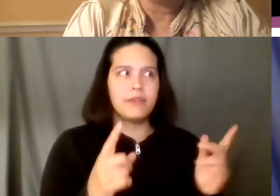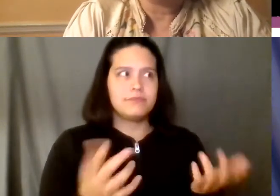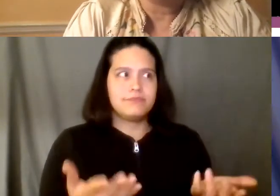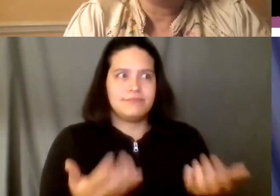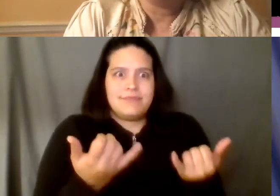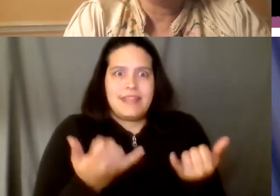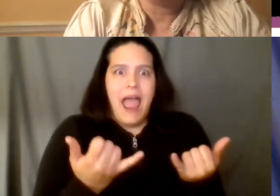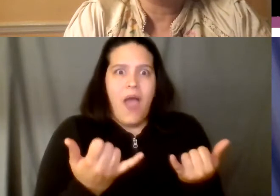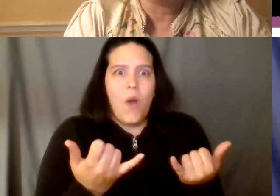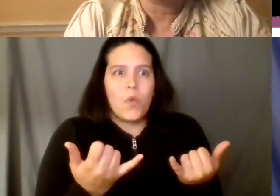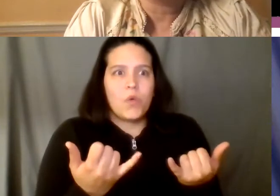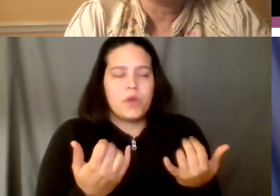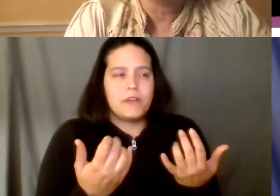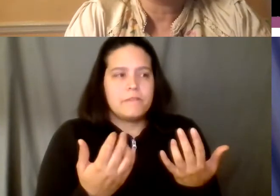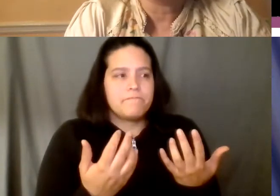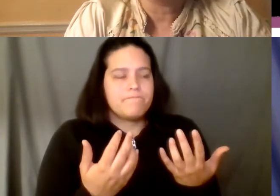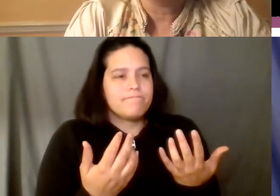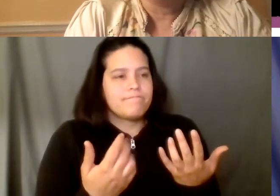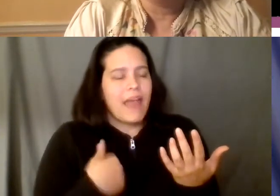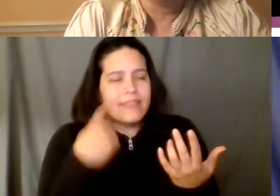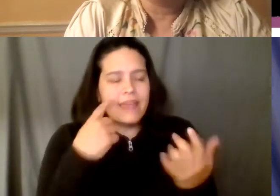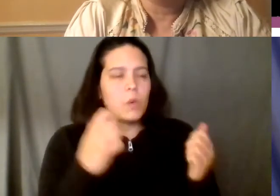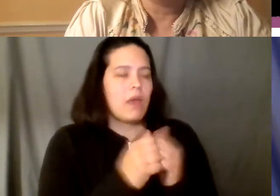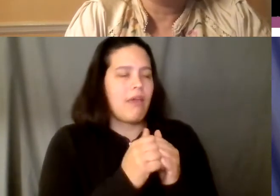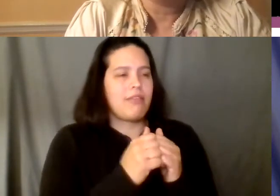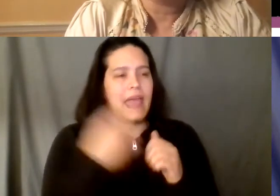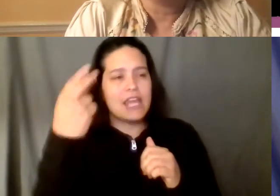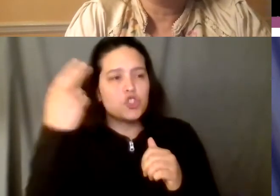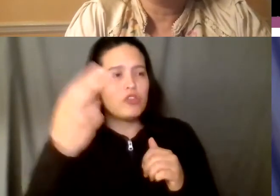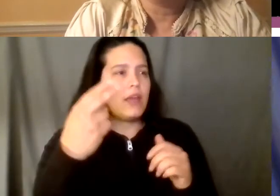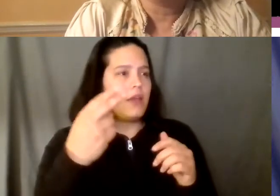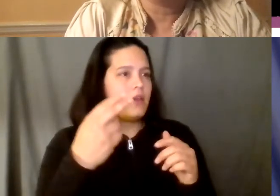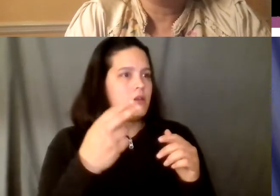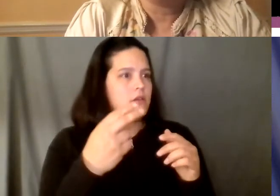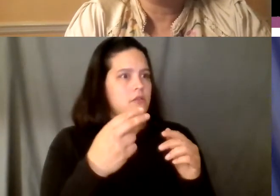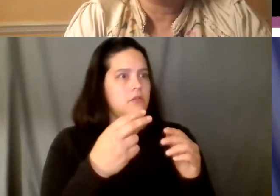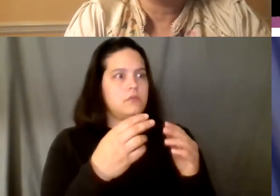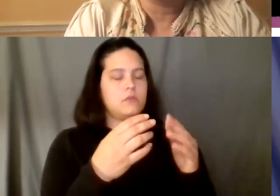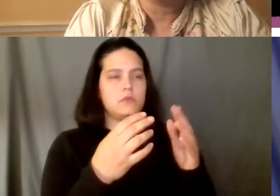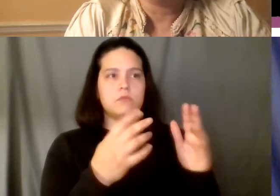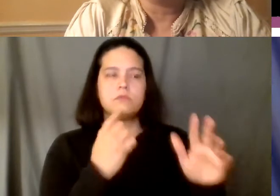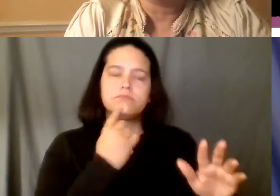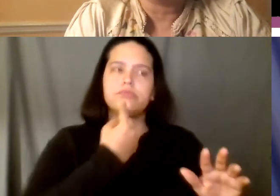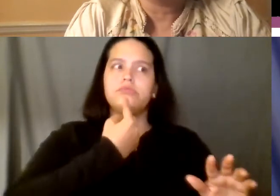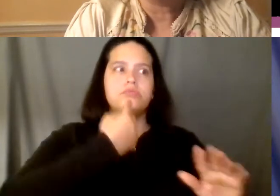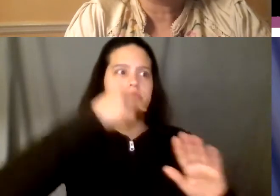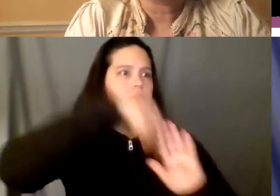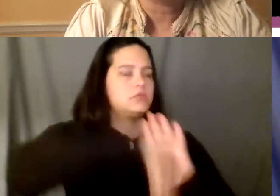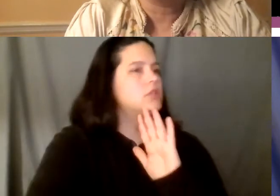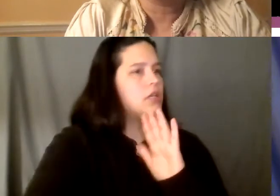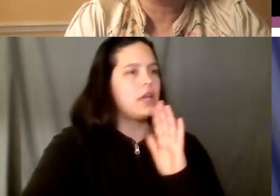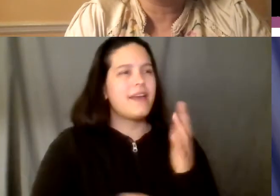i i think with all this vast history of what it means um to be on the on the atlantic